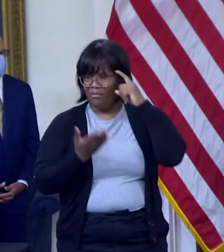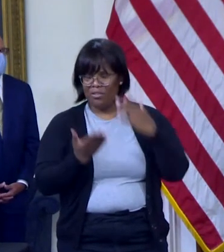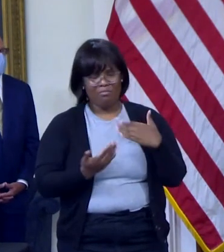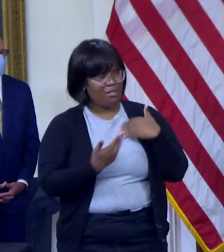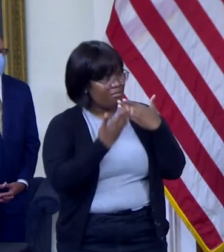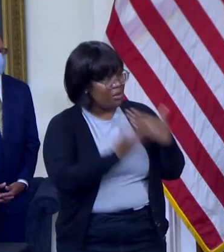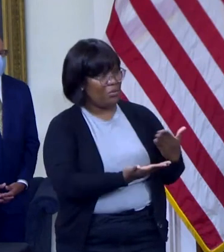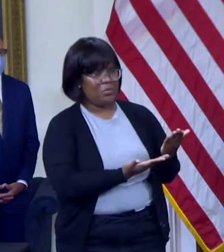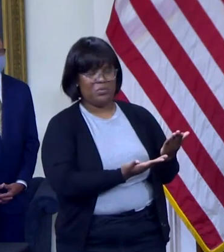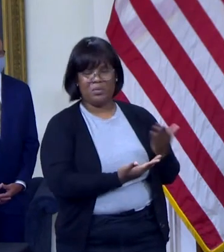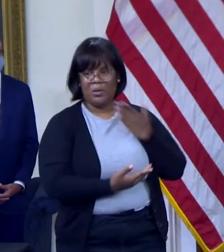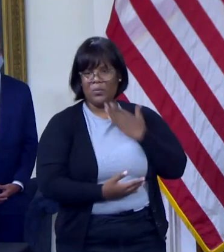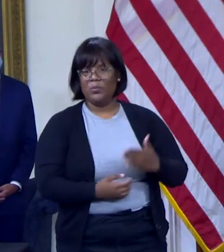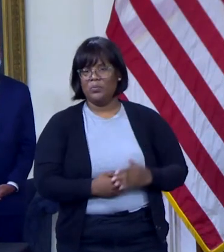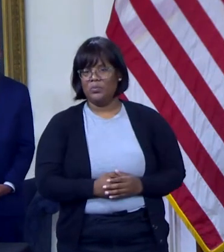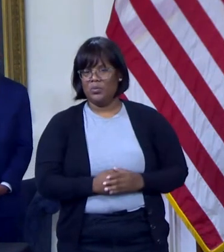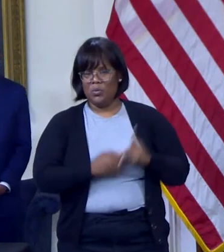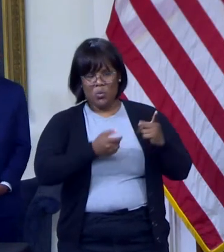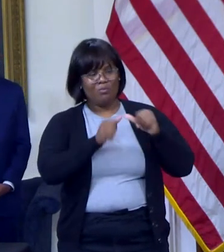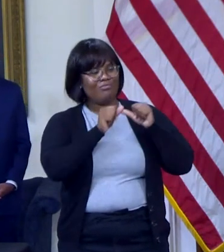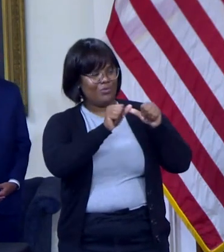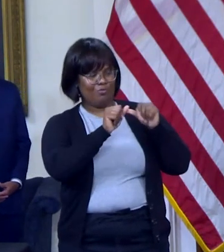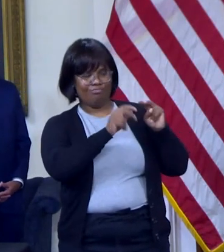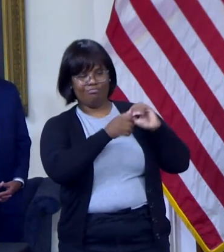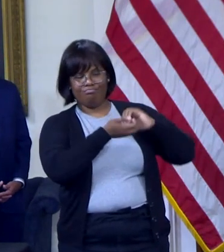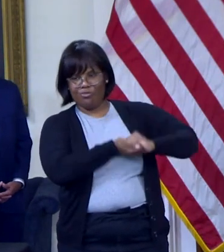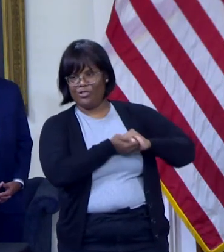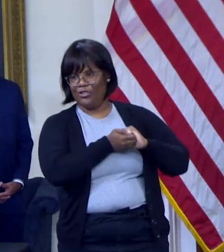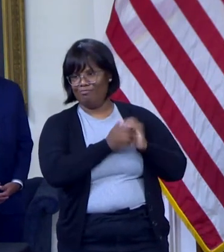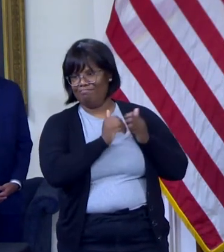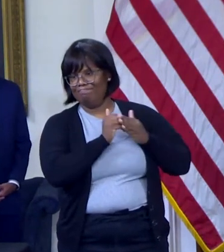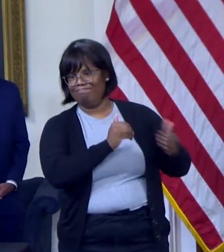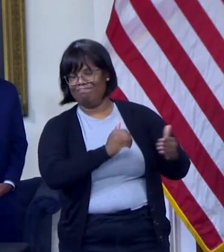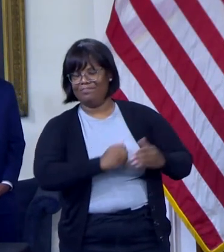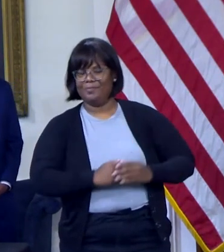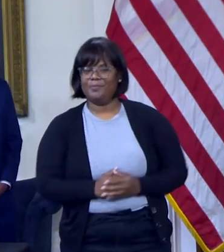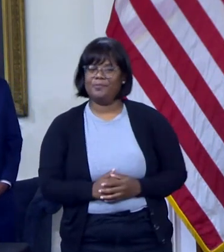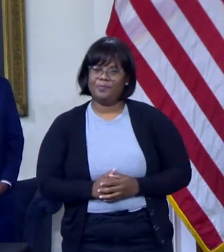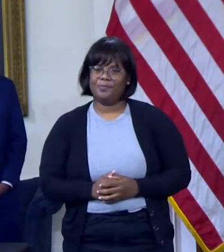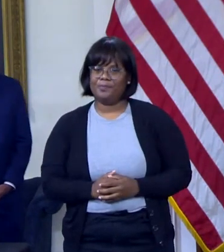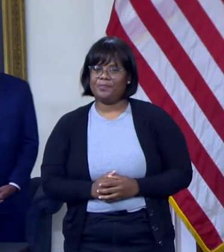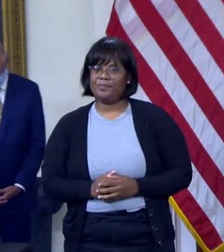we look forward to the continued partnership. And with that, I'm going to turn it over to Dr. Haft.